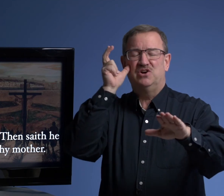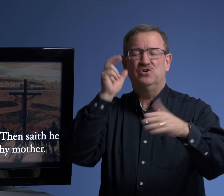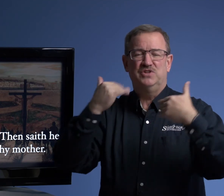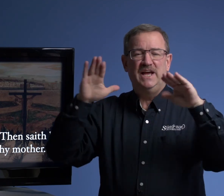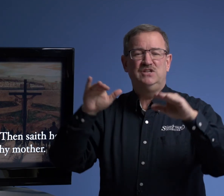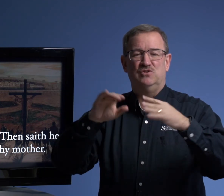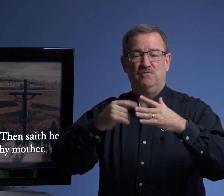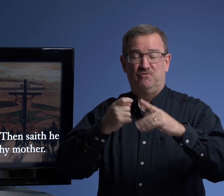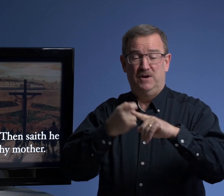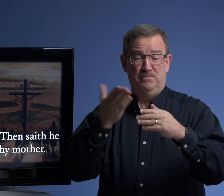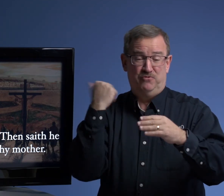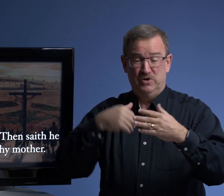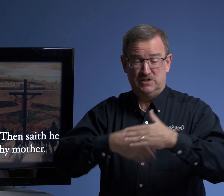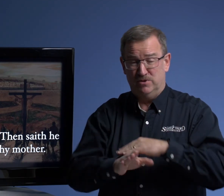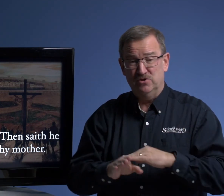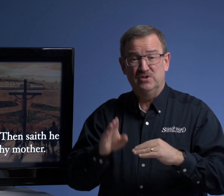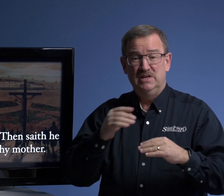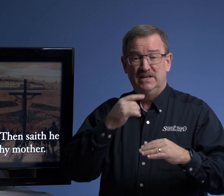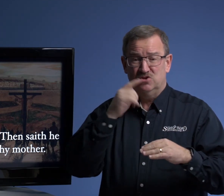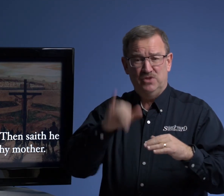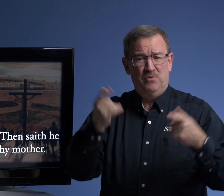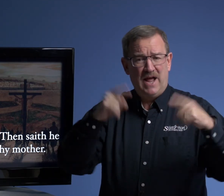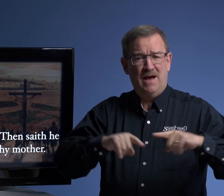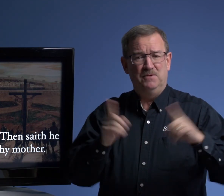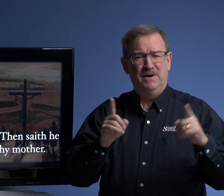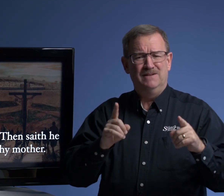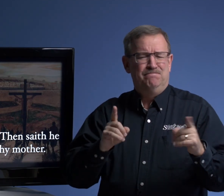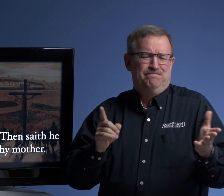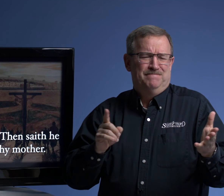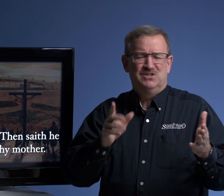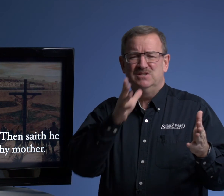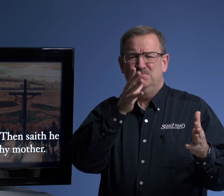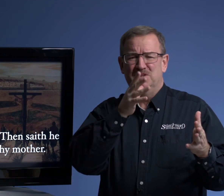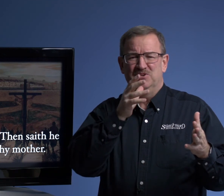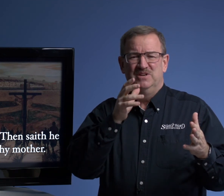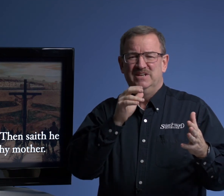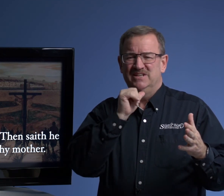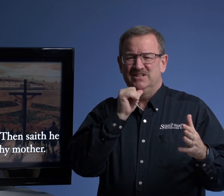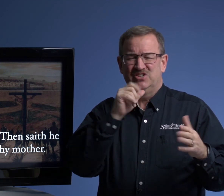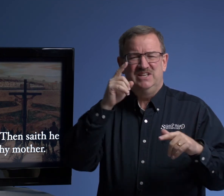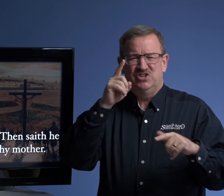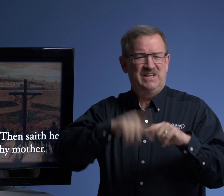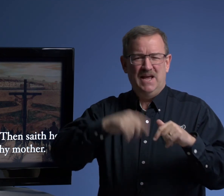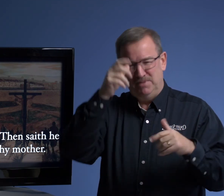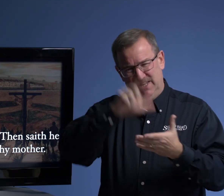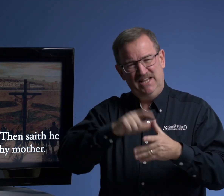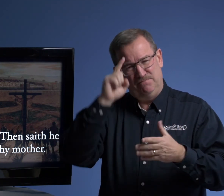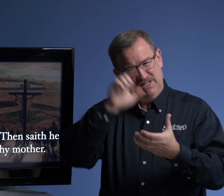heard the angel from before his birth, told that would happen, but she's a mother. She, she can't believe, believe